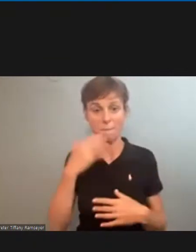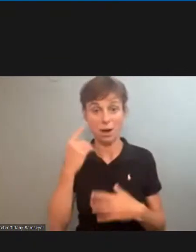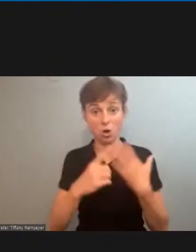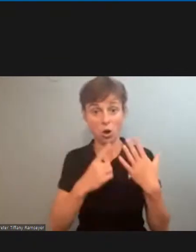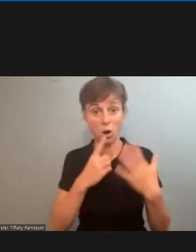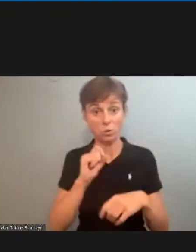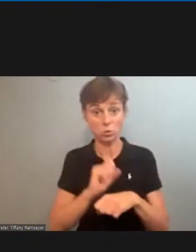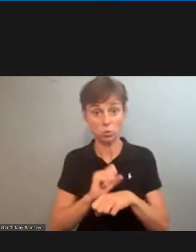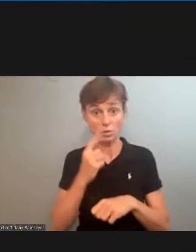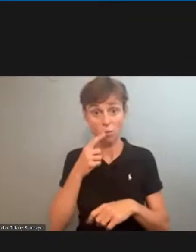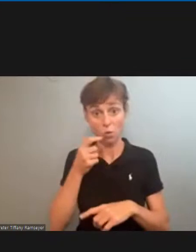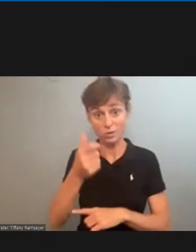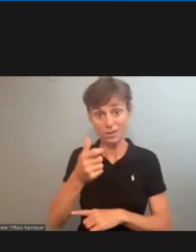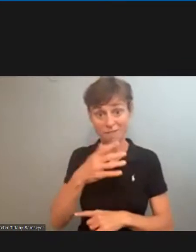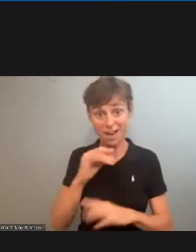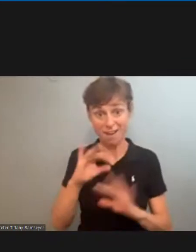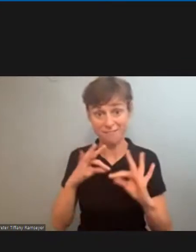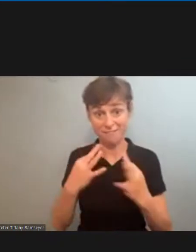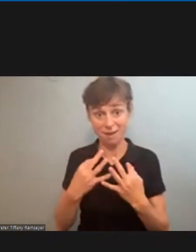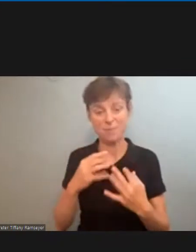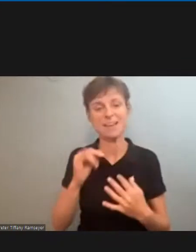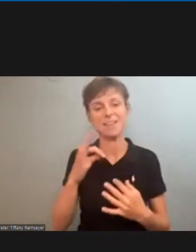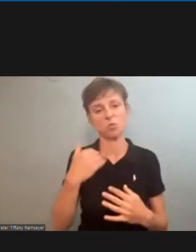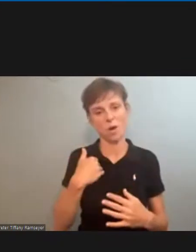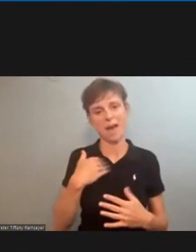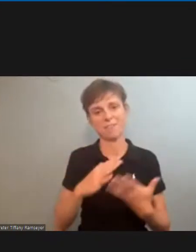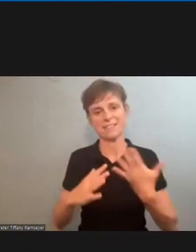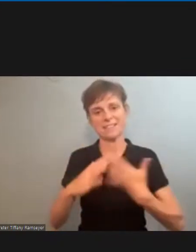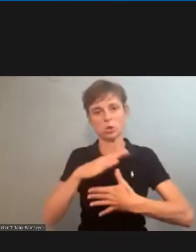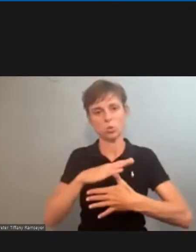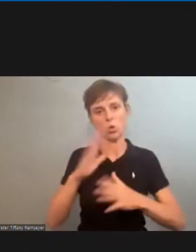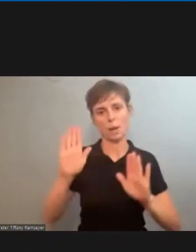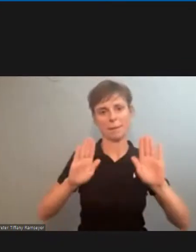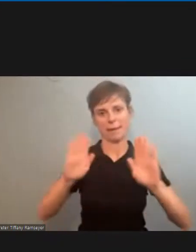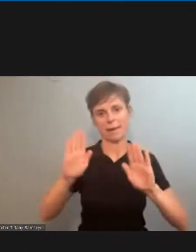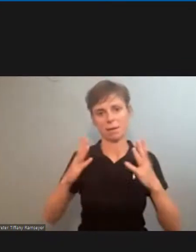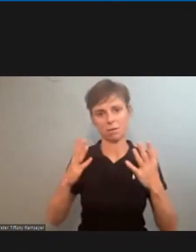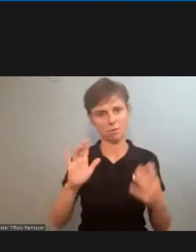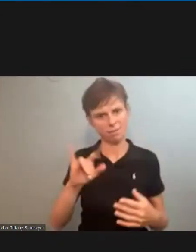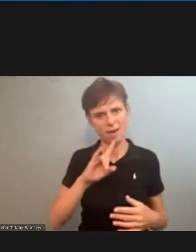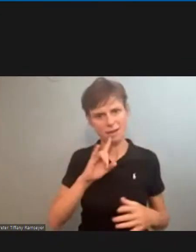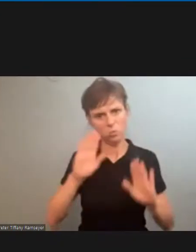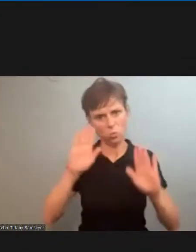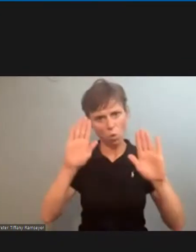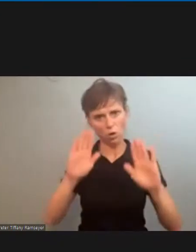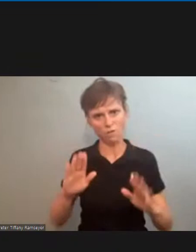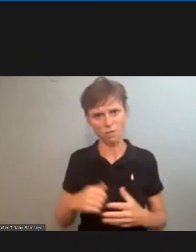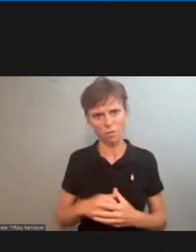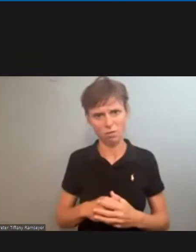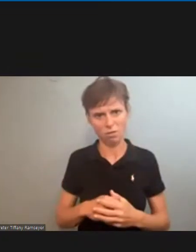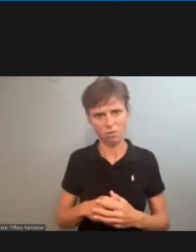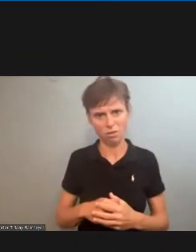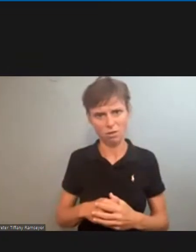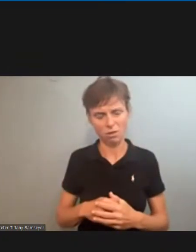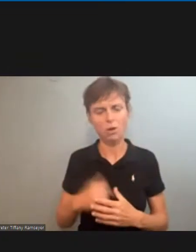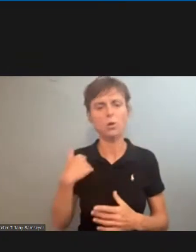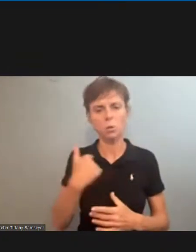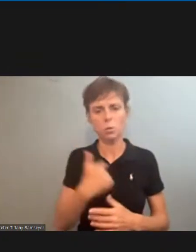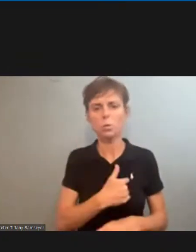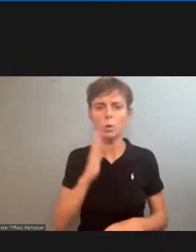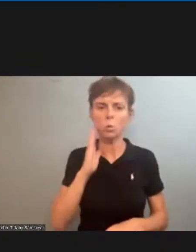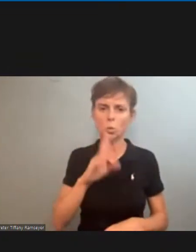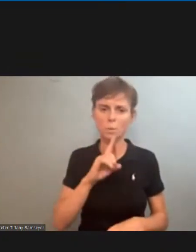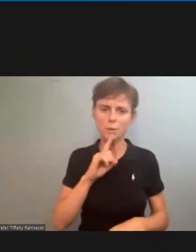uh by having seniority bidding it's a wonderful rate so all those things we're going to make sure are are are